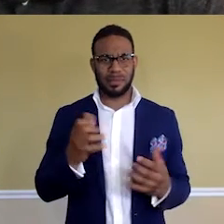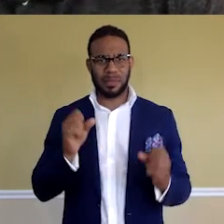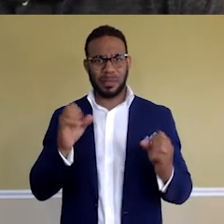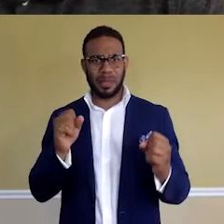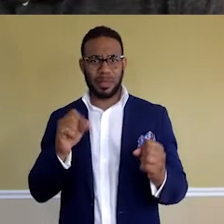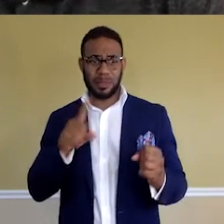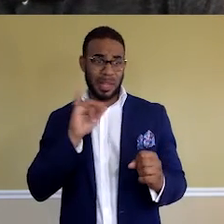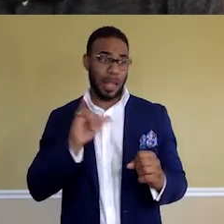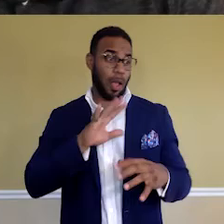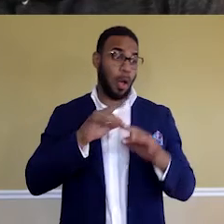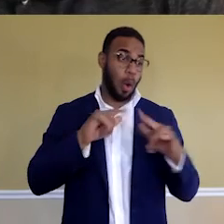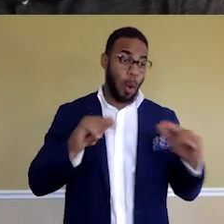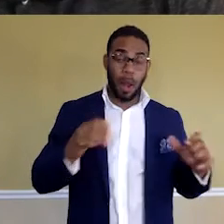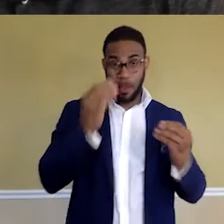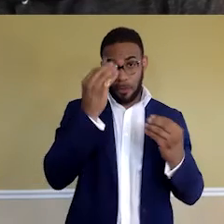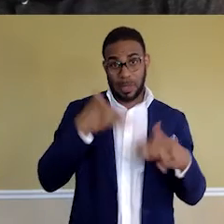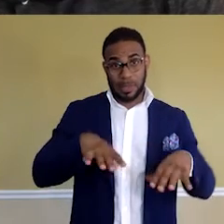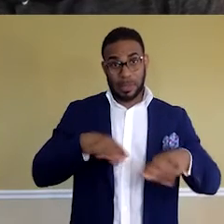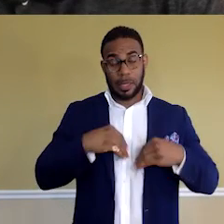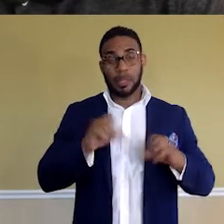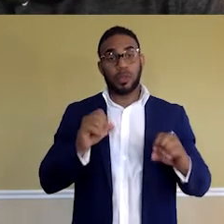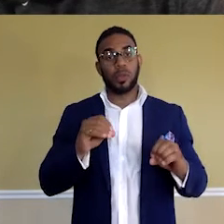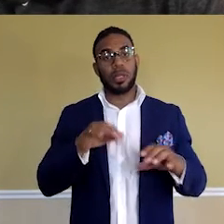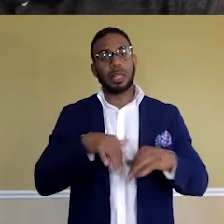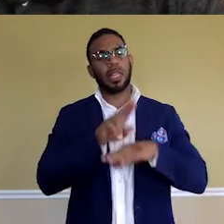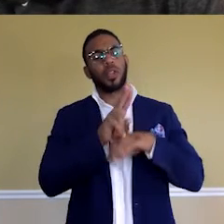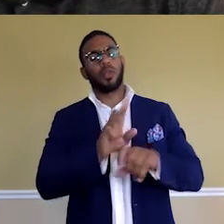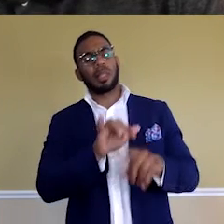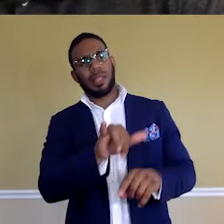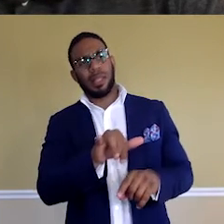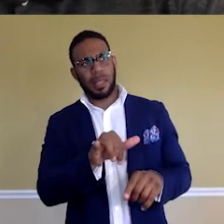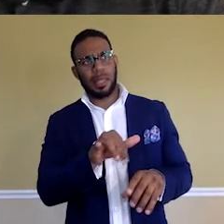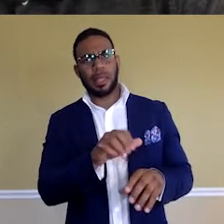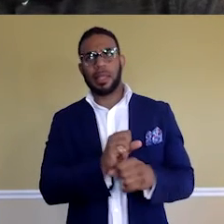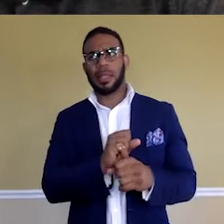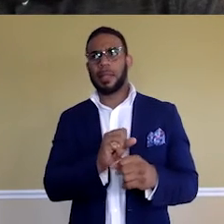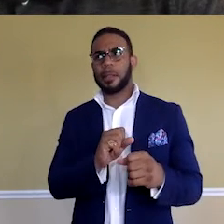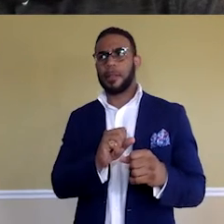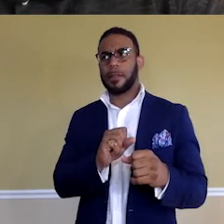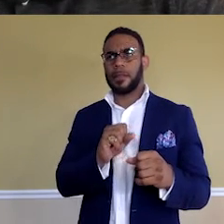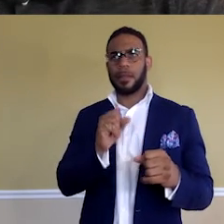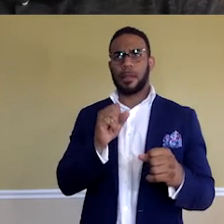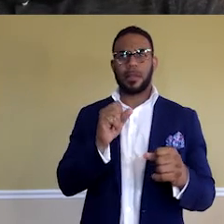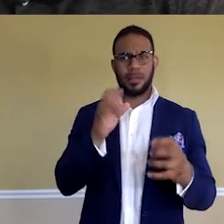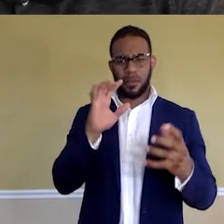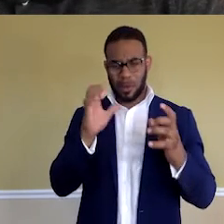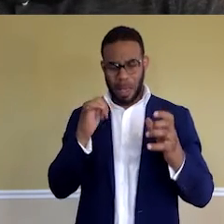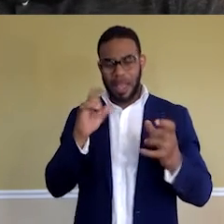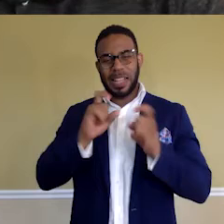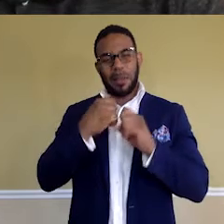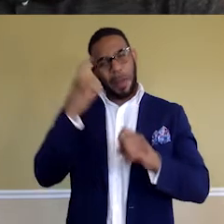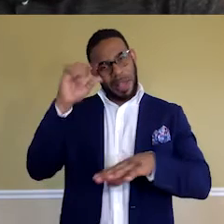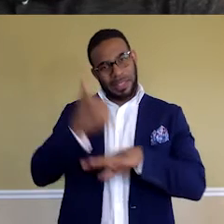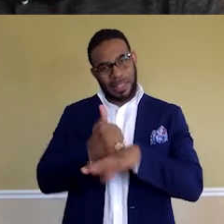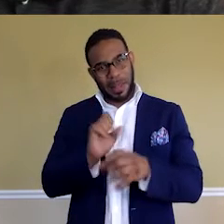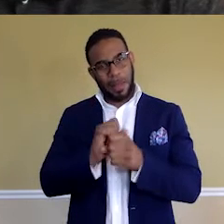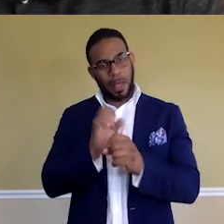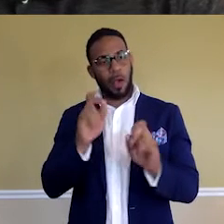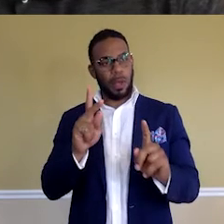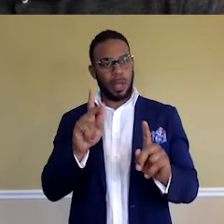being like a whole lot of information to take in. So, getting used to that and getting, wrapping my mind, like changing my mindset, like thinking, okay, you have to put effort